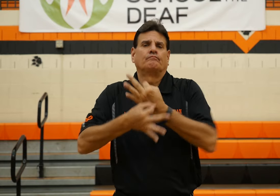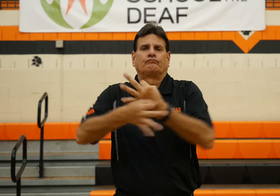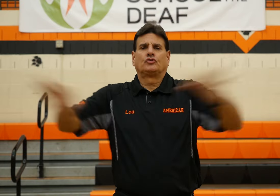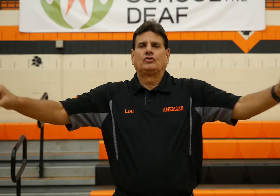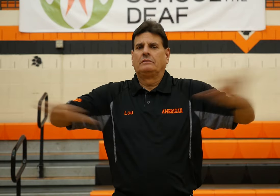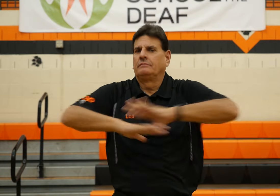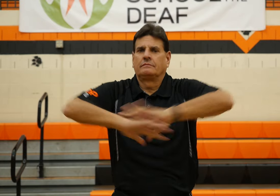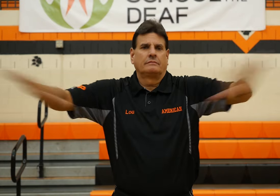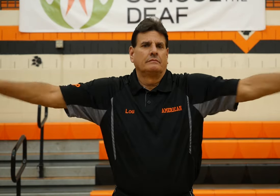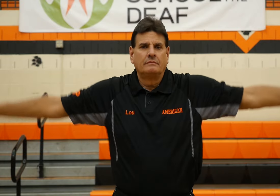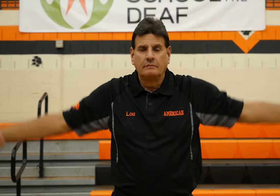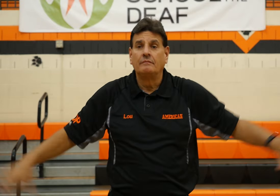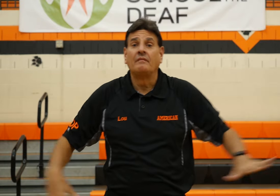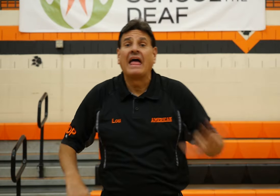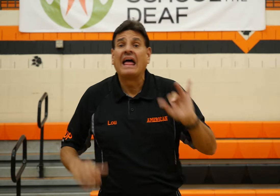Children under 12 are free.